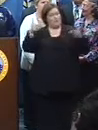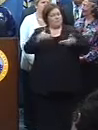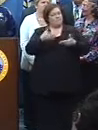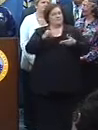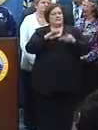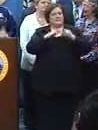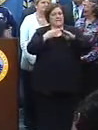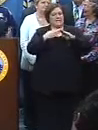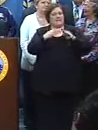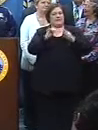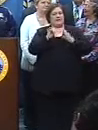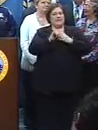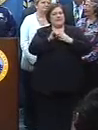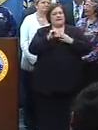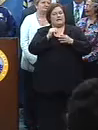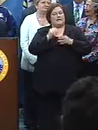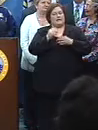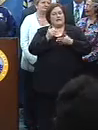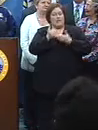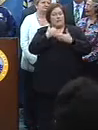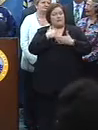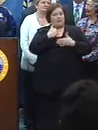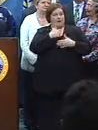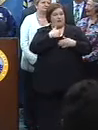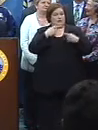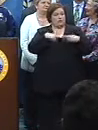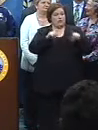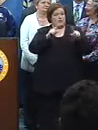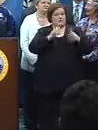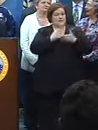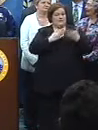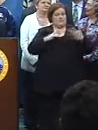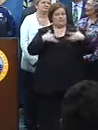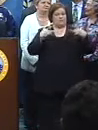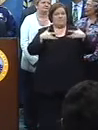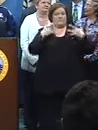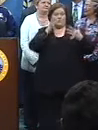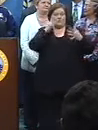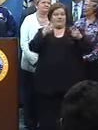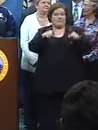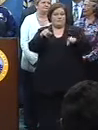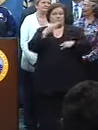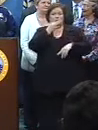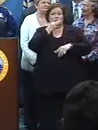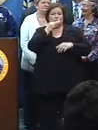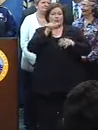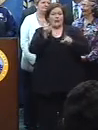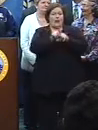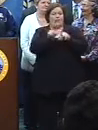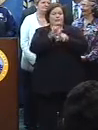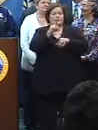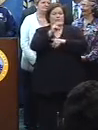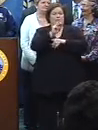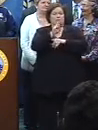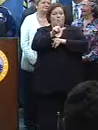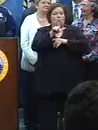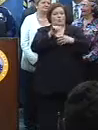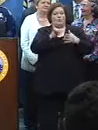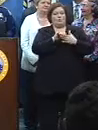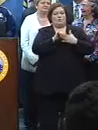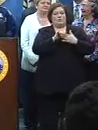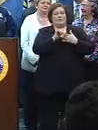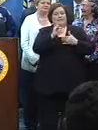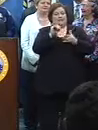only carries us further into this year as we go into some other great events, including the Super Bowl. So the city's working and the 70,000